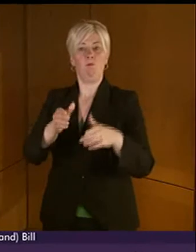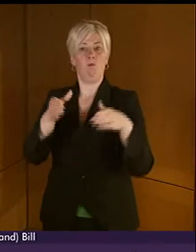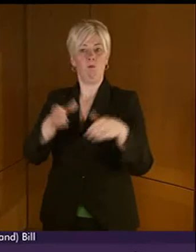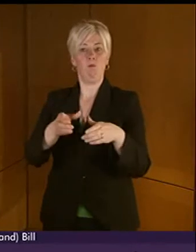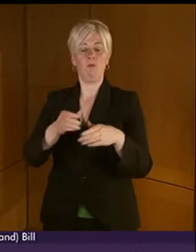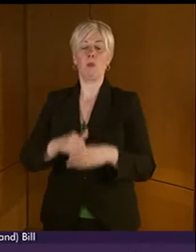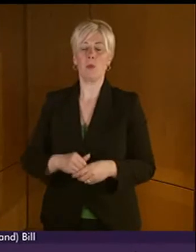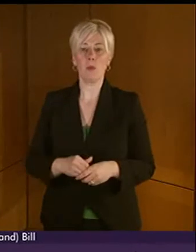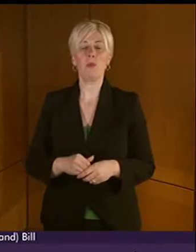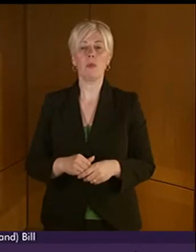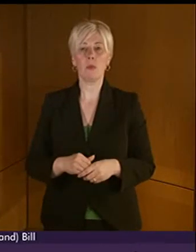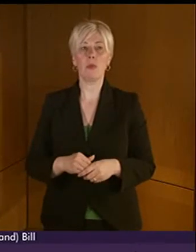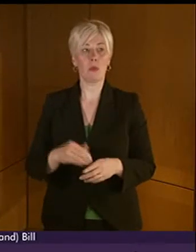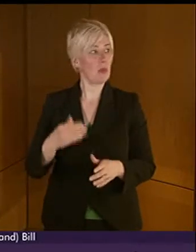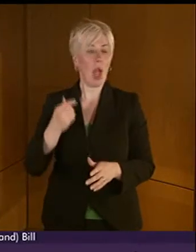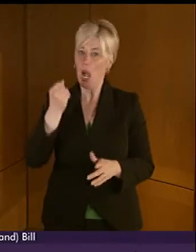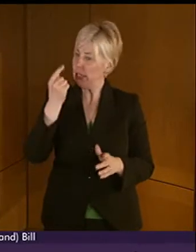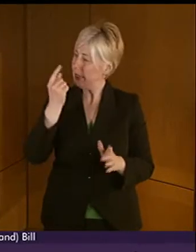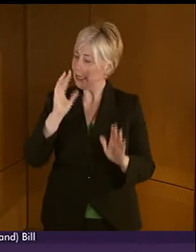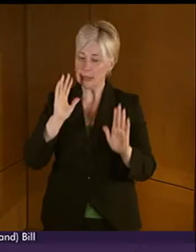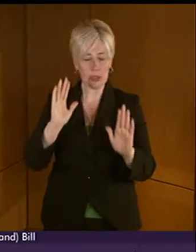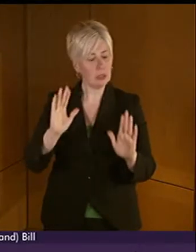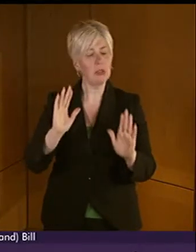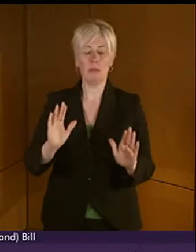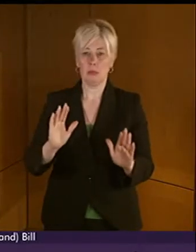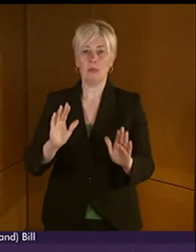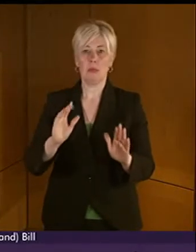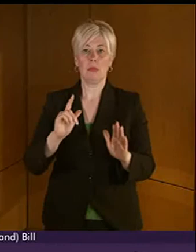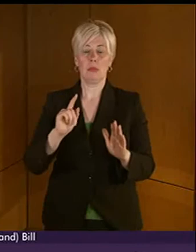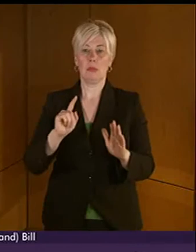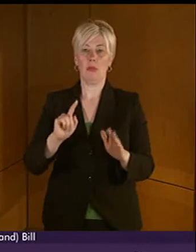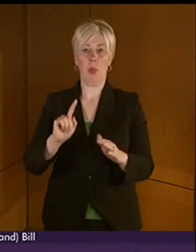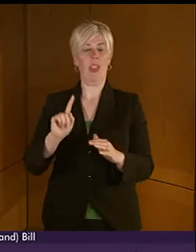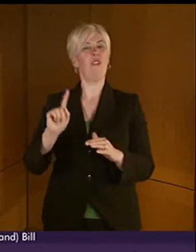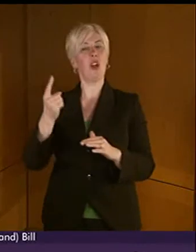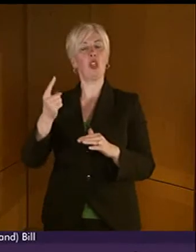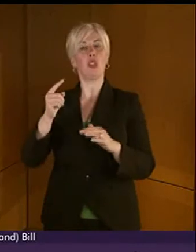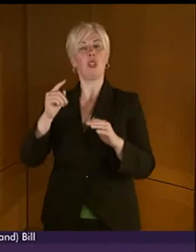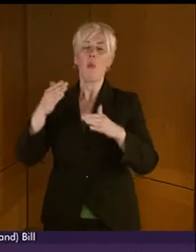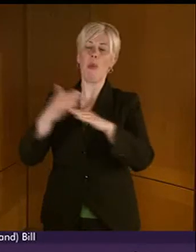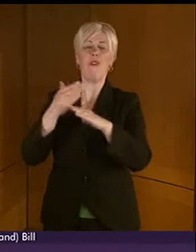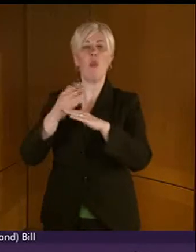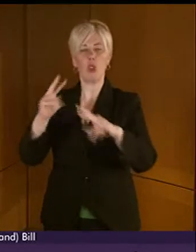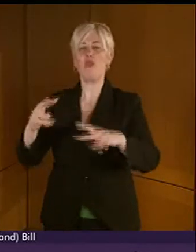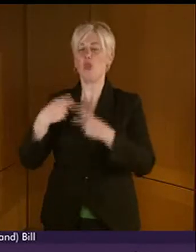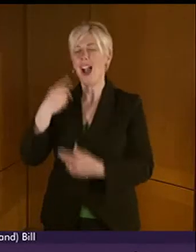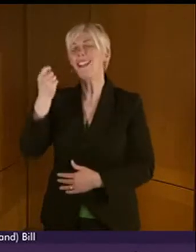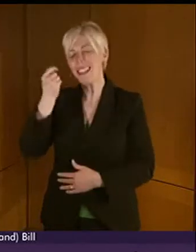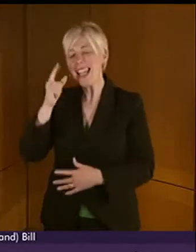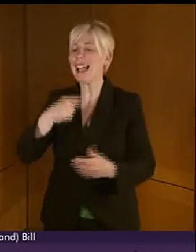today. I fully understand the difficulties associated with the first performance review in terms of